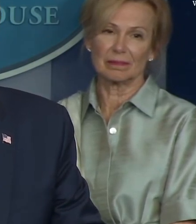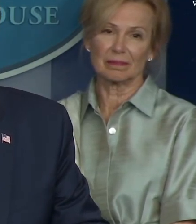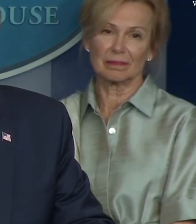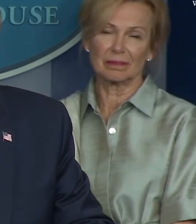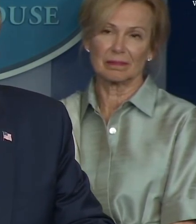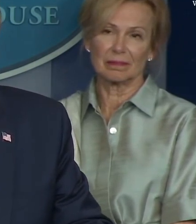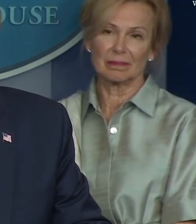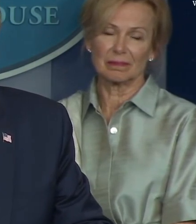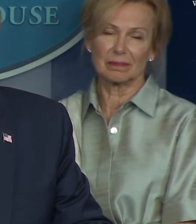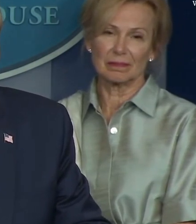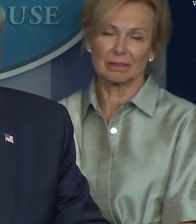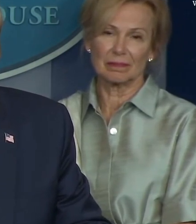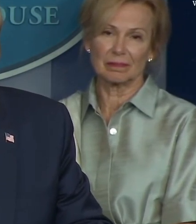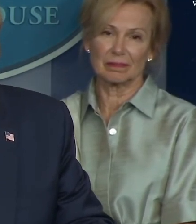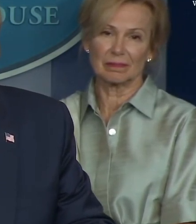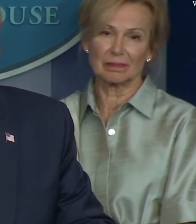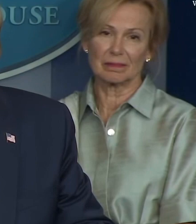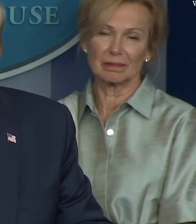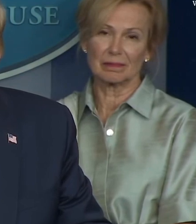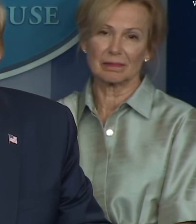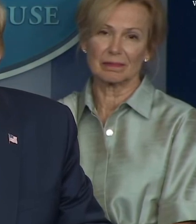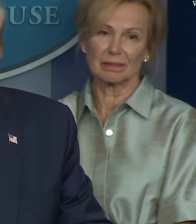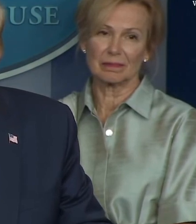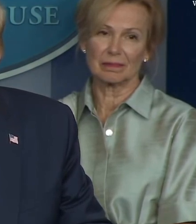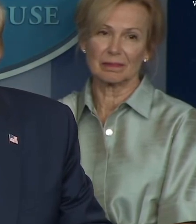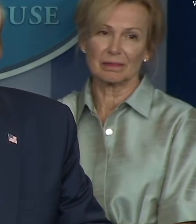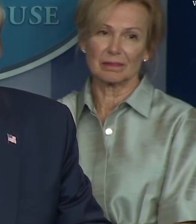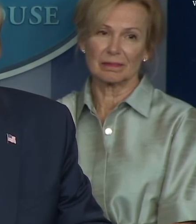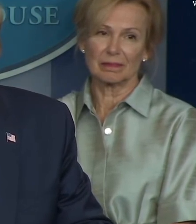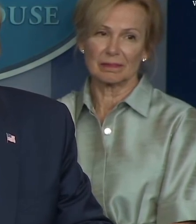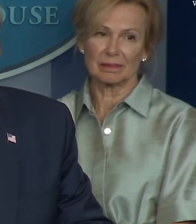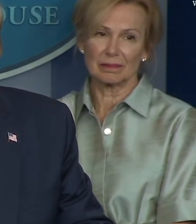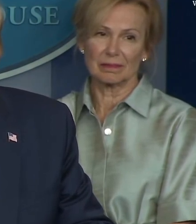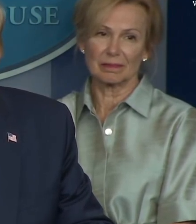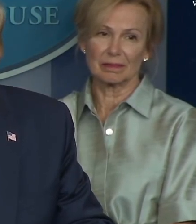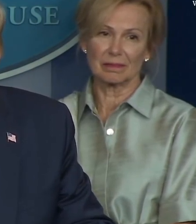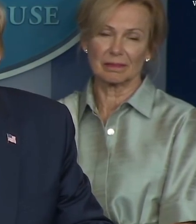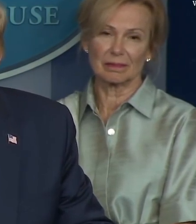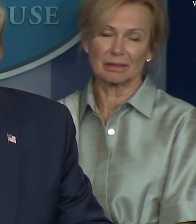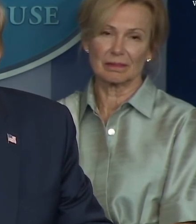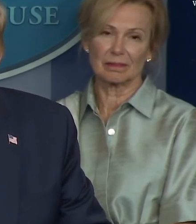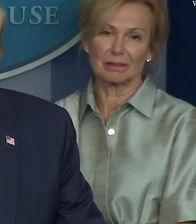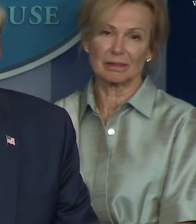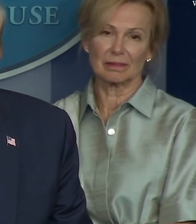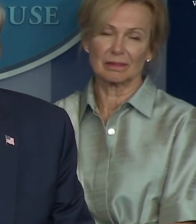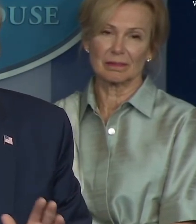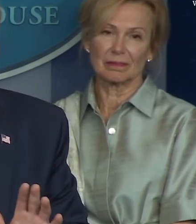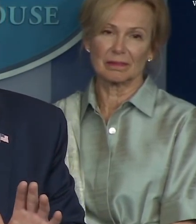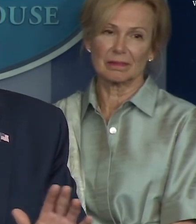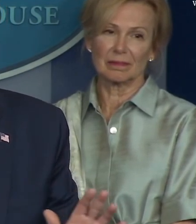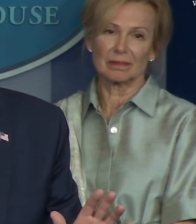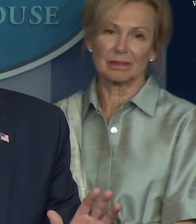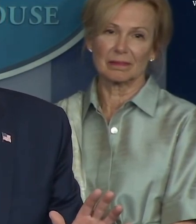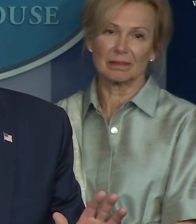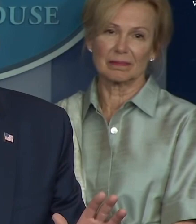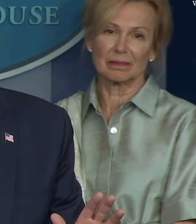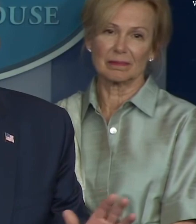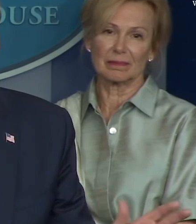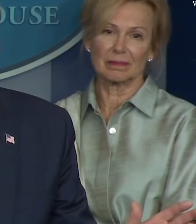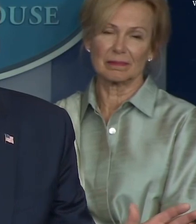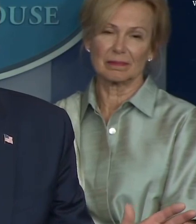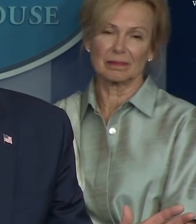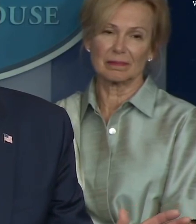American people. The American people are looking for answers and they're looking for hope. And you're doing sensationalism and